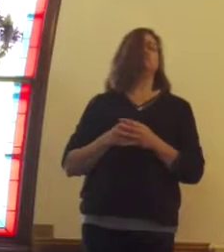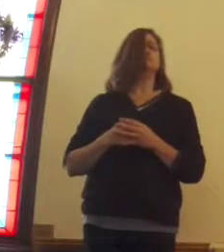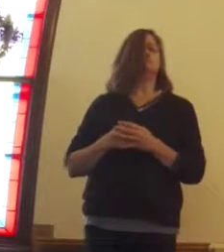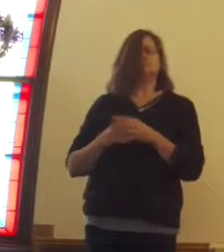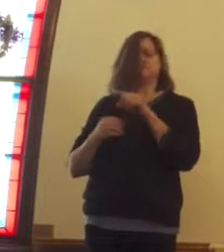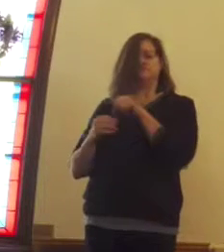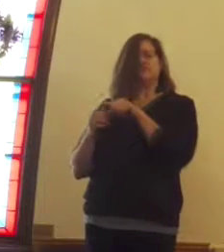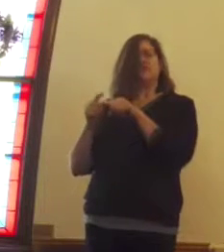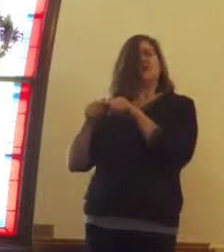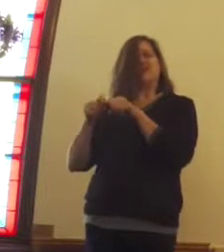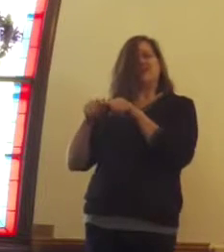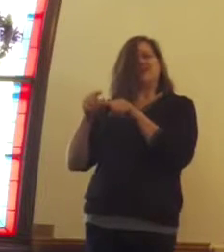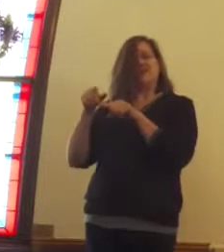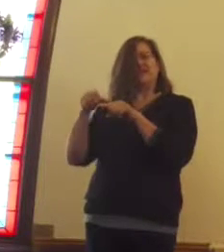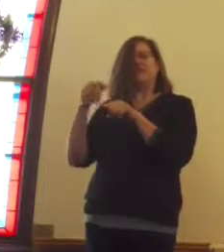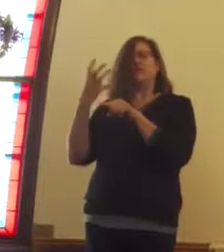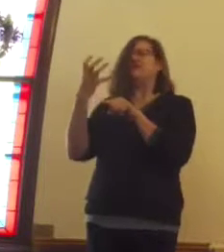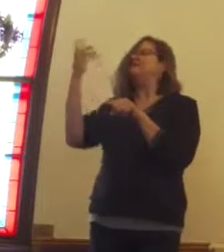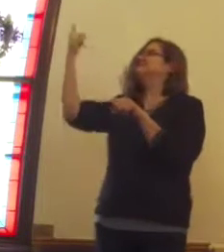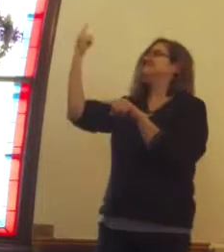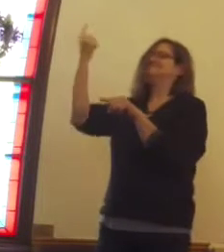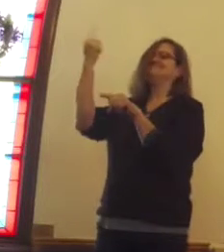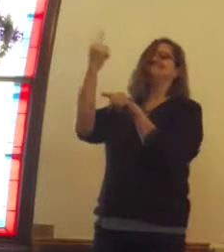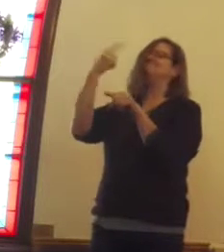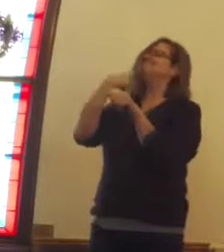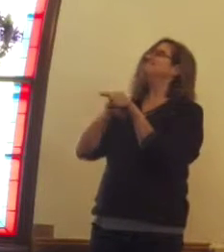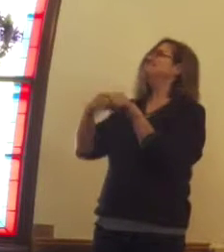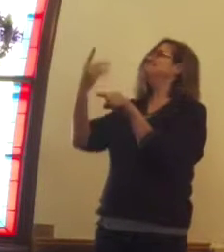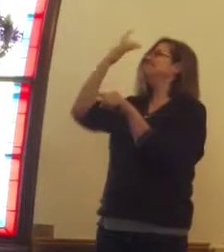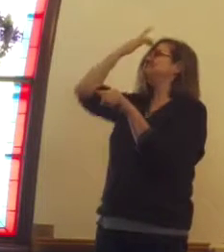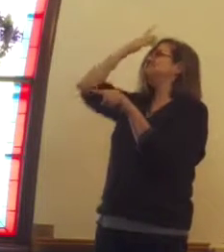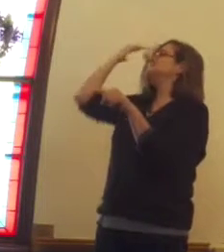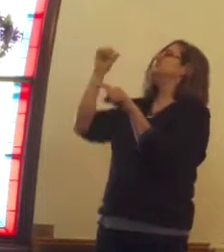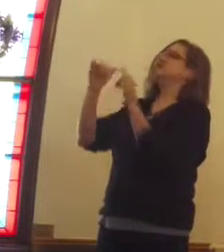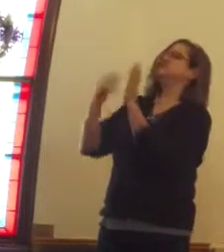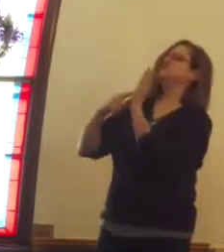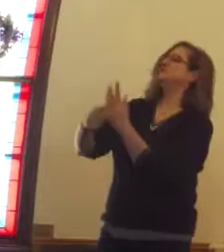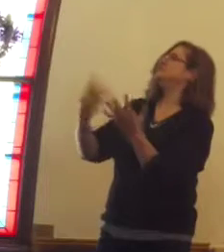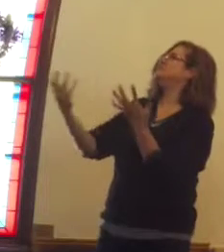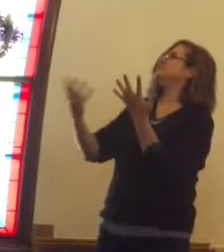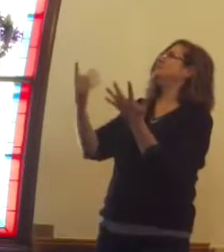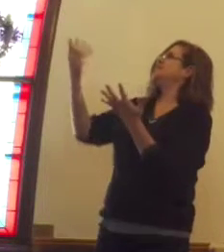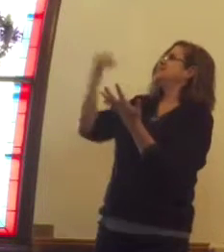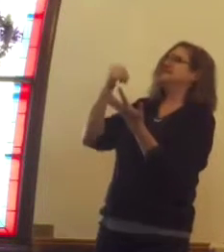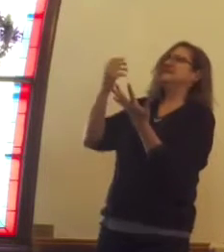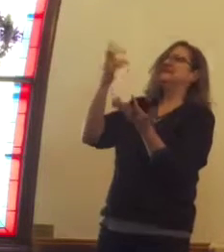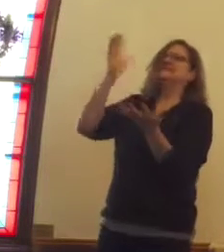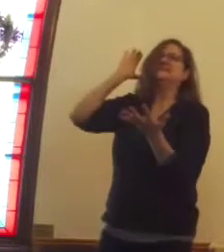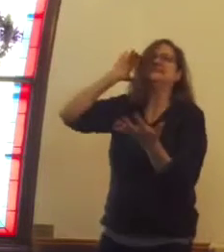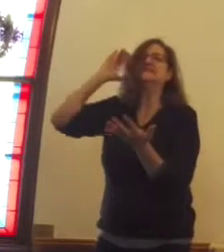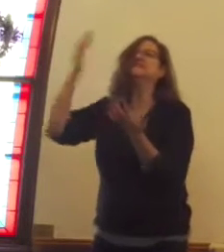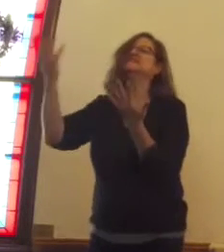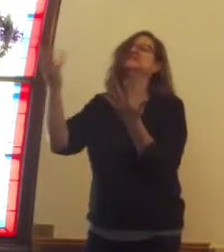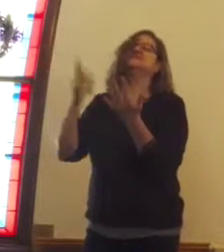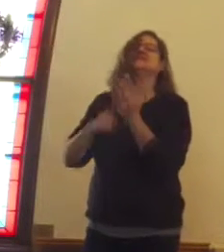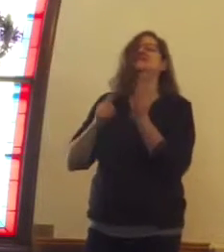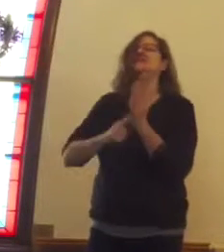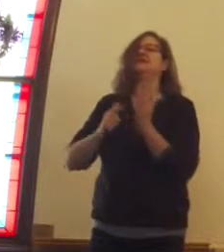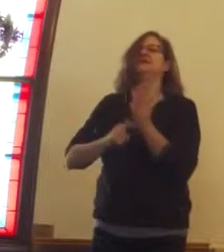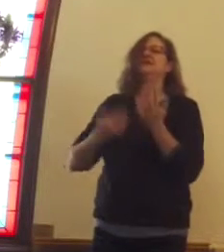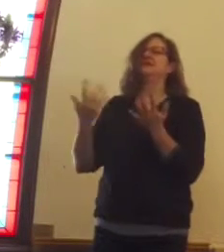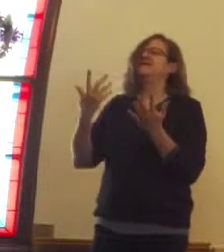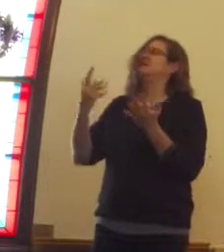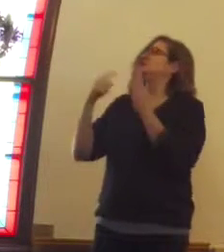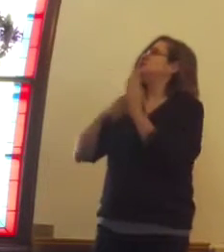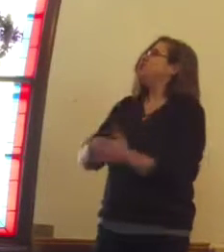Ahaz is wanting this sign from God. And as we heard in scripture this morning, he's looking for a particular sign